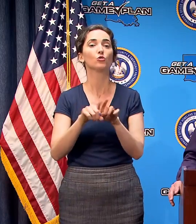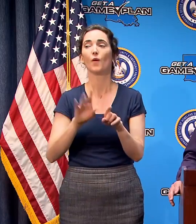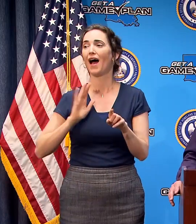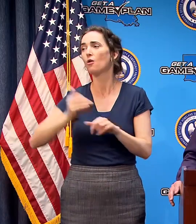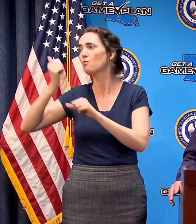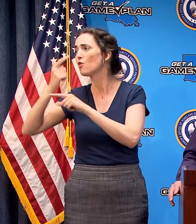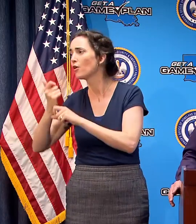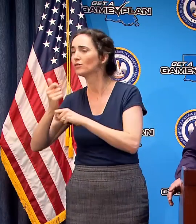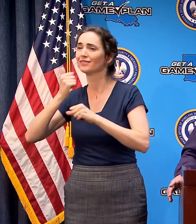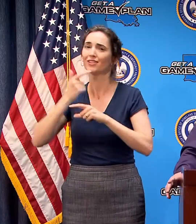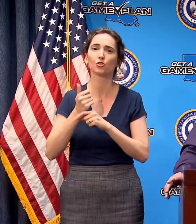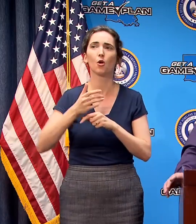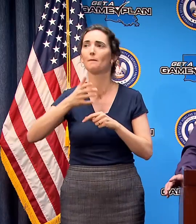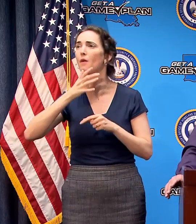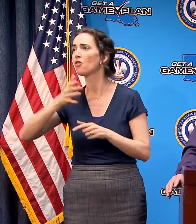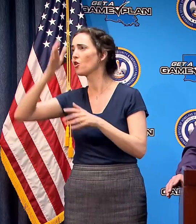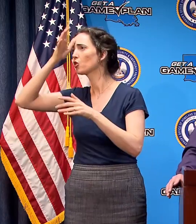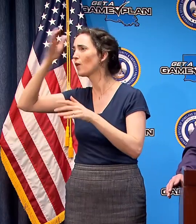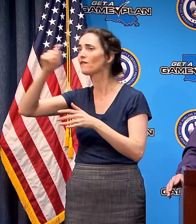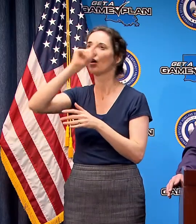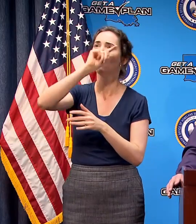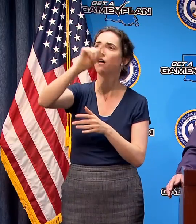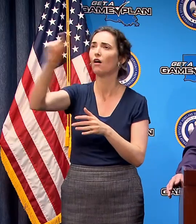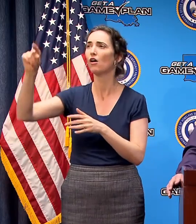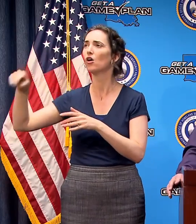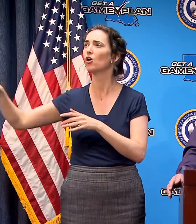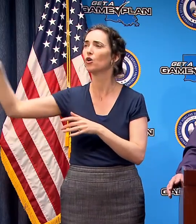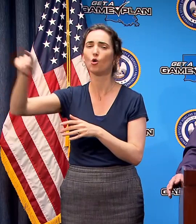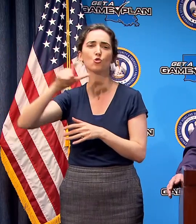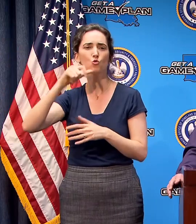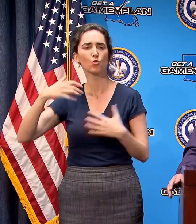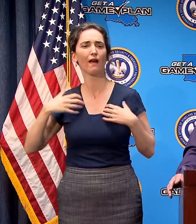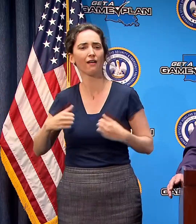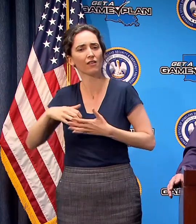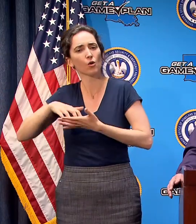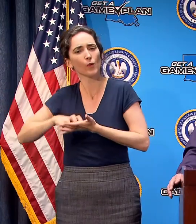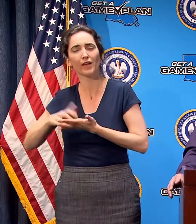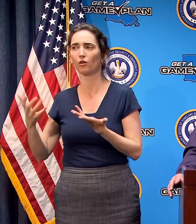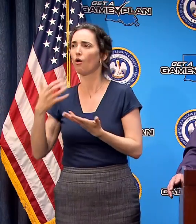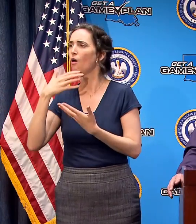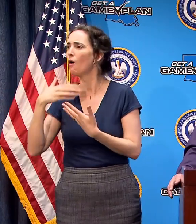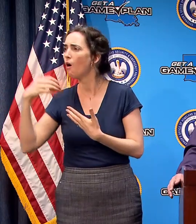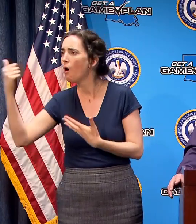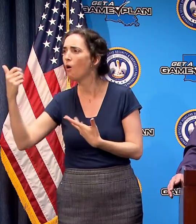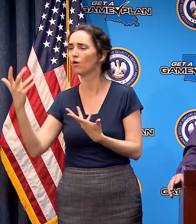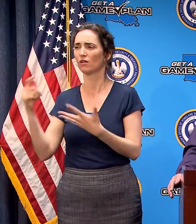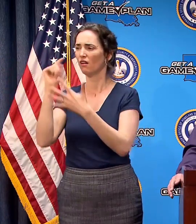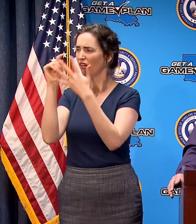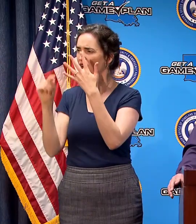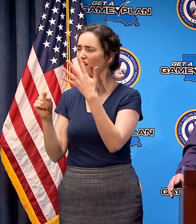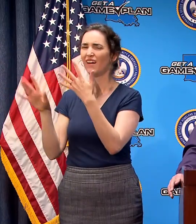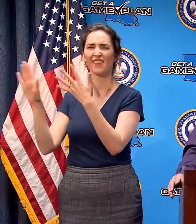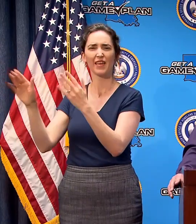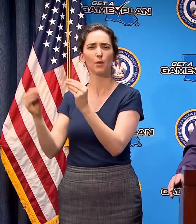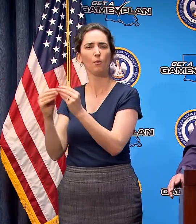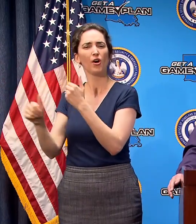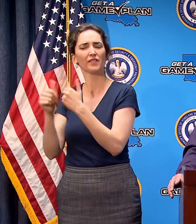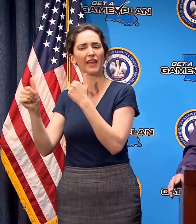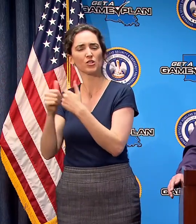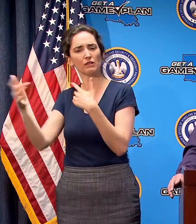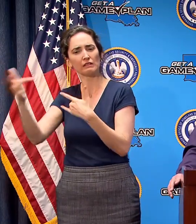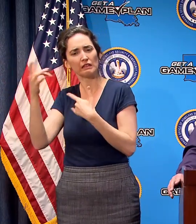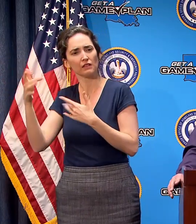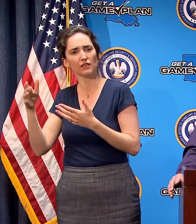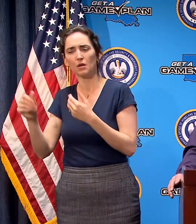and grandfathers all of those individuals who are especially vulnerable because of their age or because of their underlying chronic health